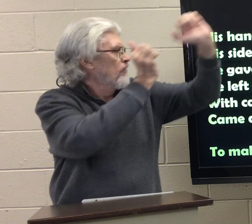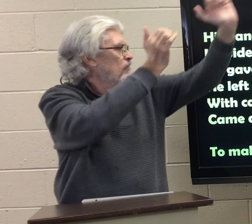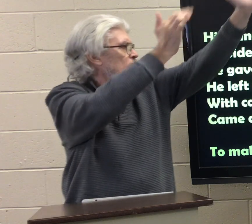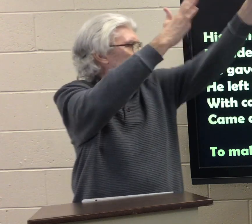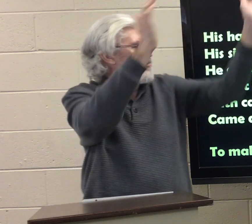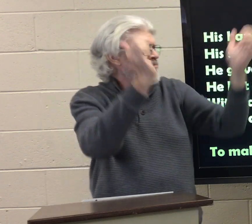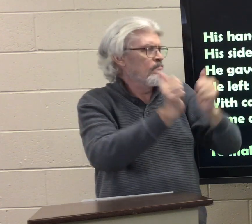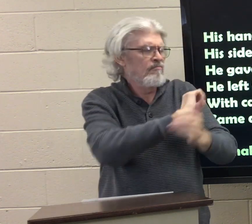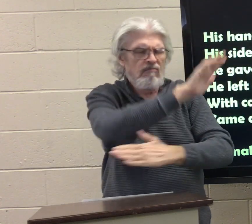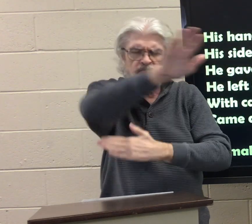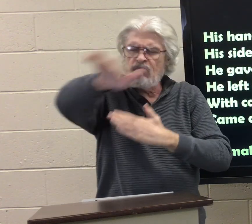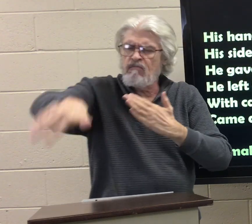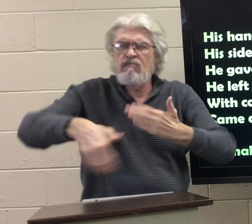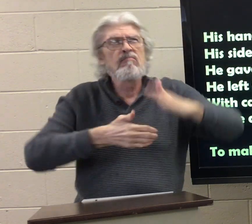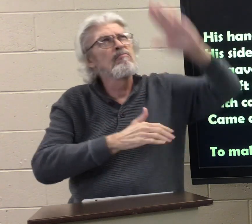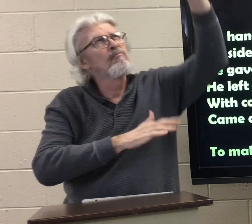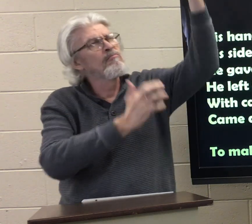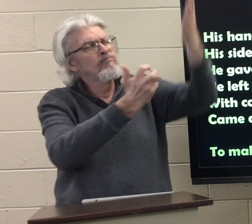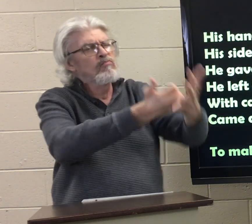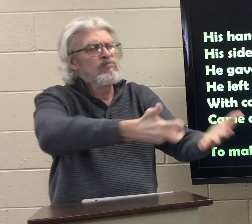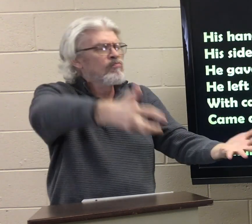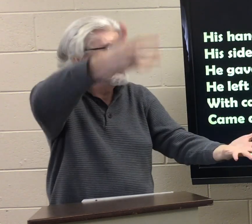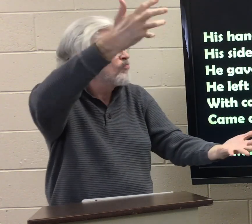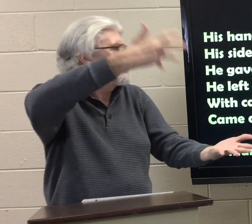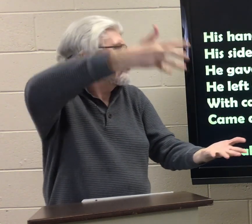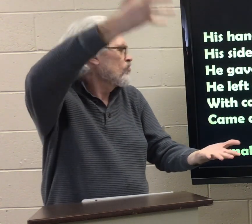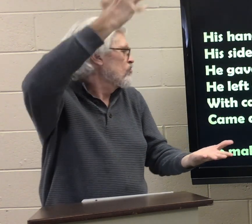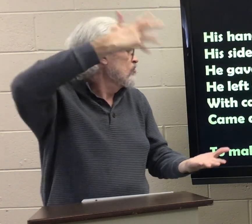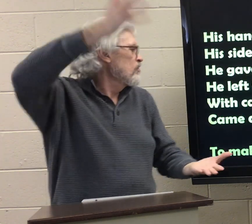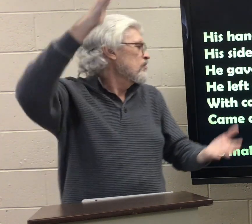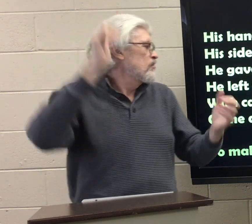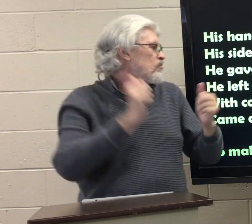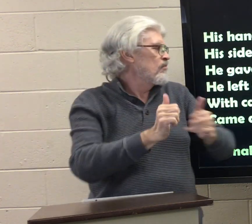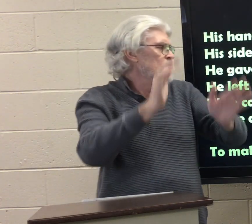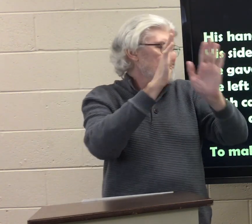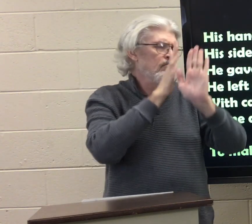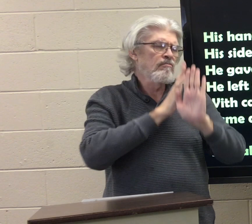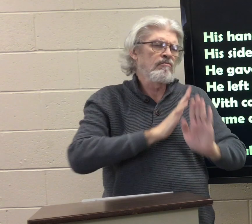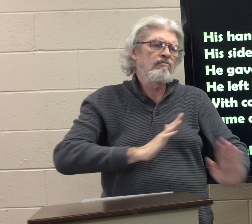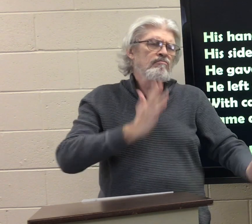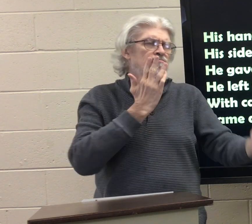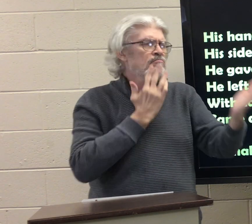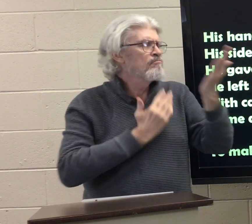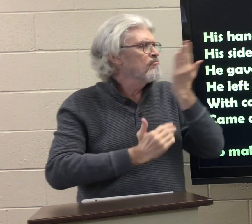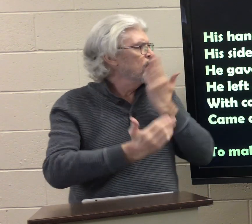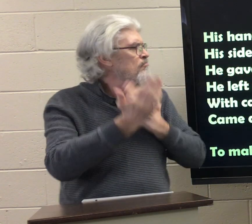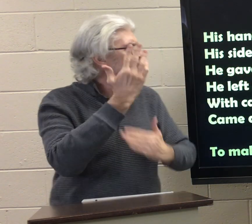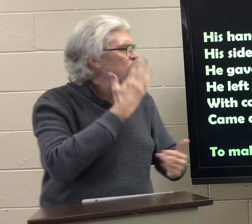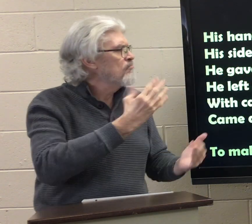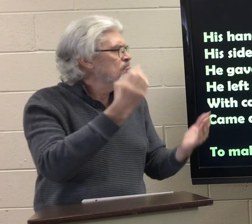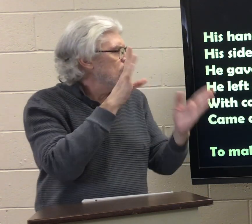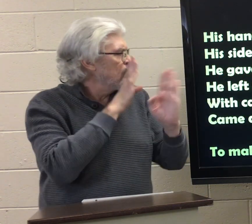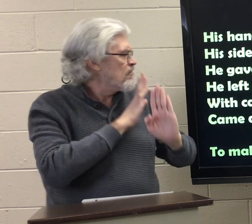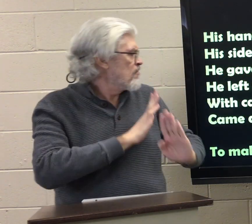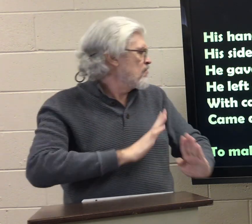Father with all his riches, with calmness sweet and serene,